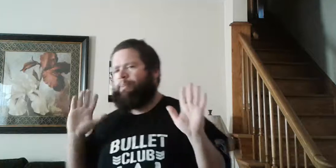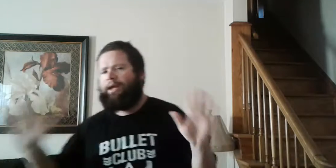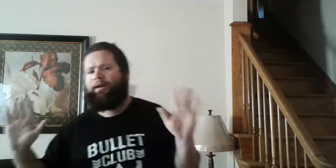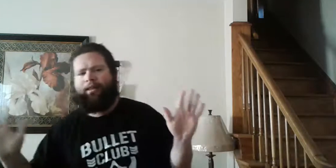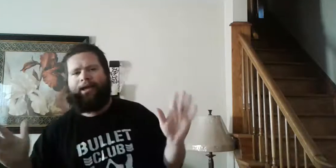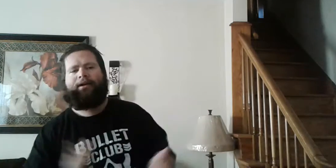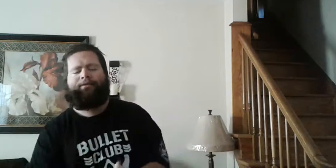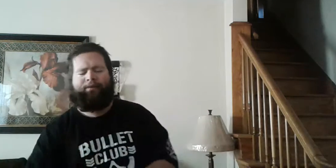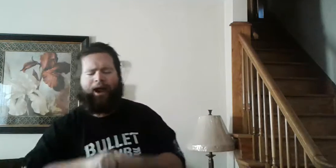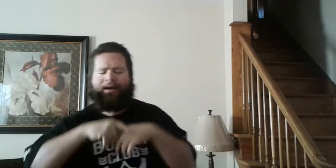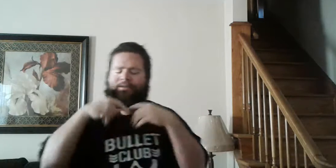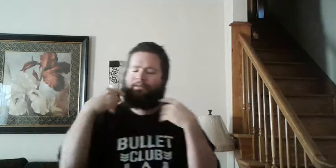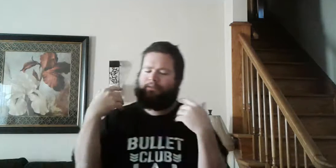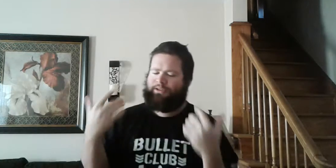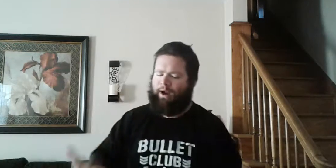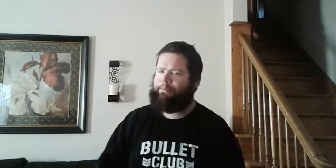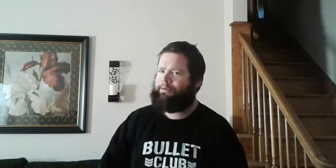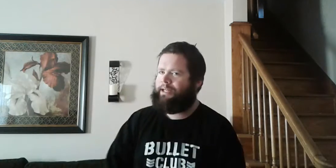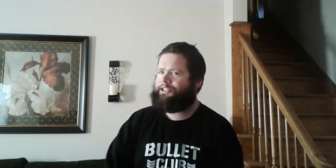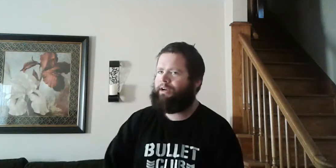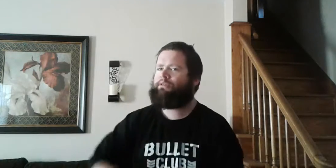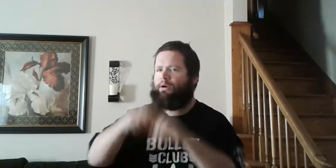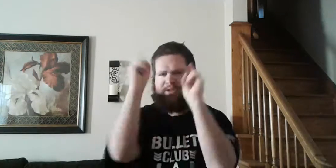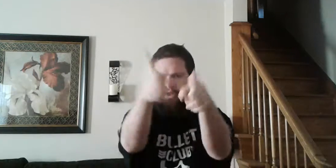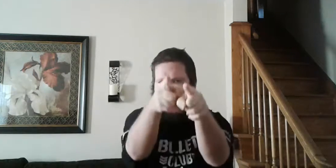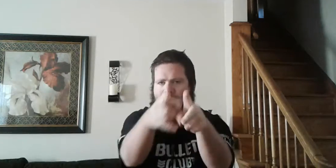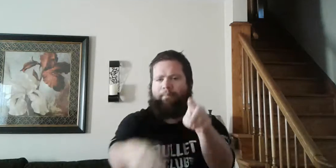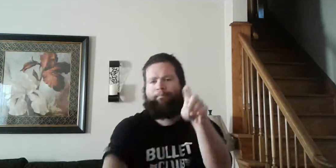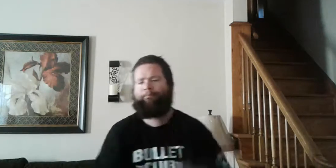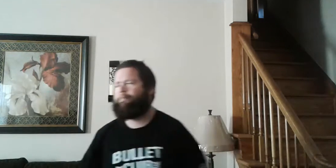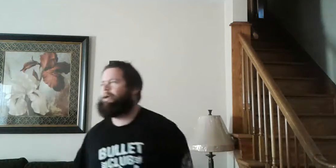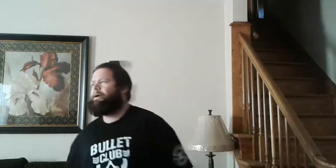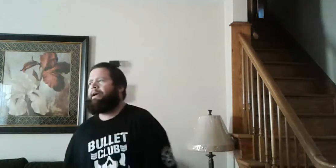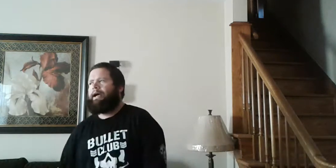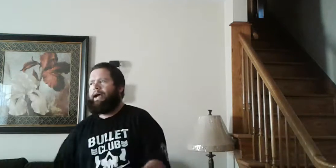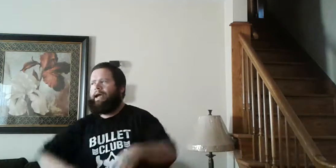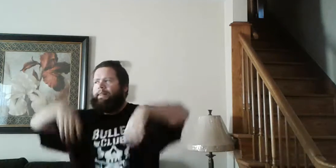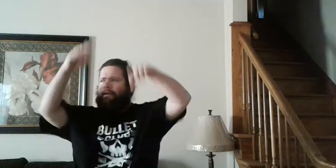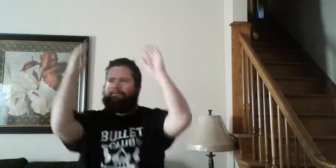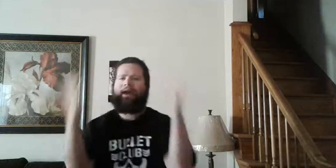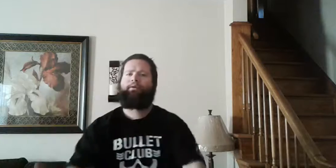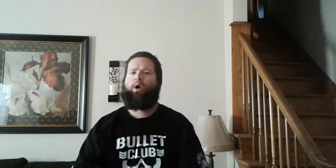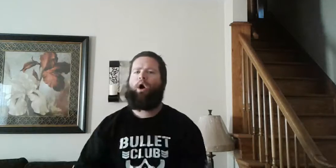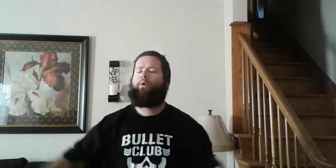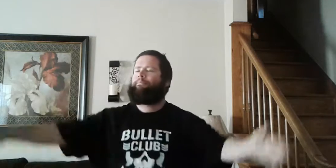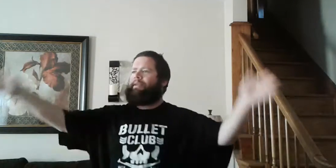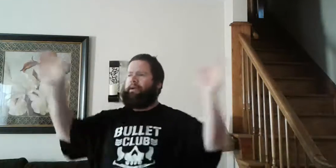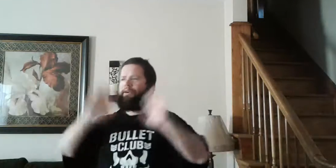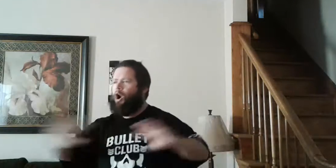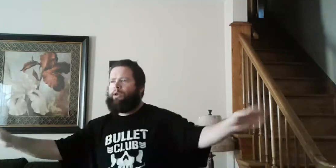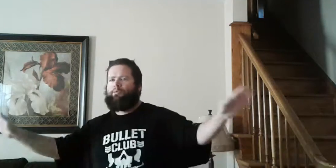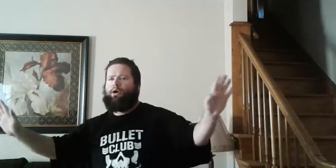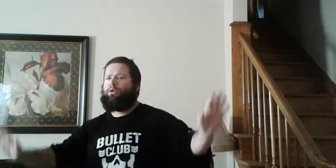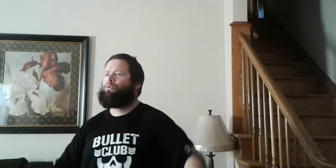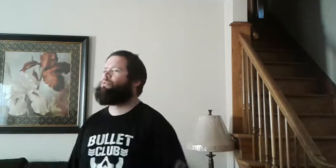being elite if you're not a subscriber to that channel go subscribe and they invade the Raw Cody Rose